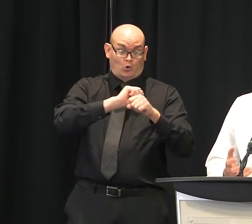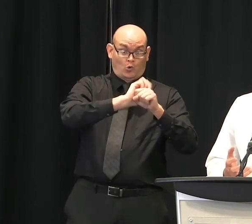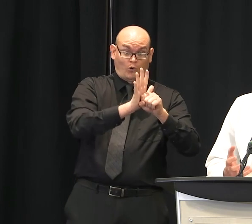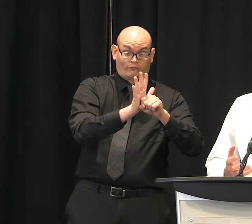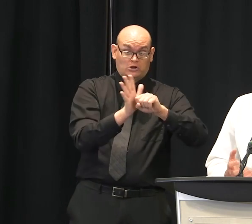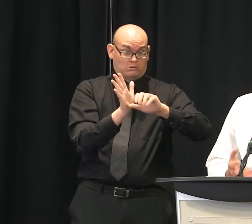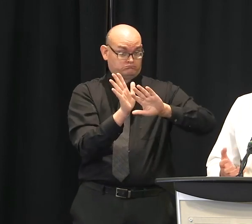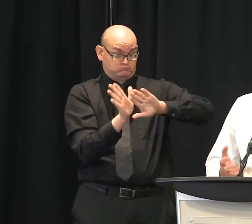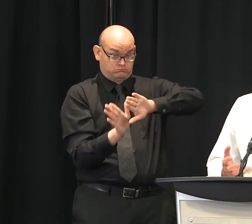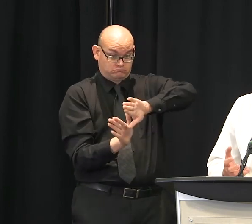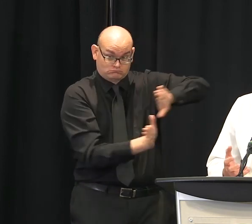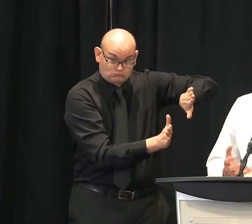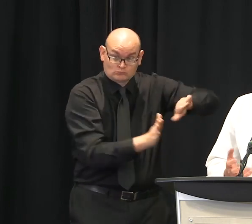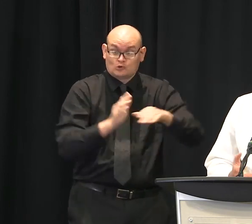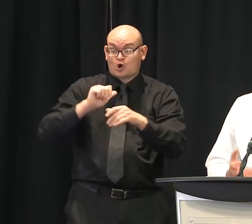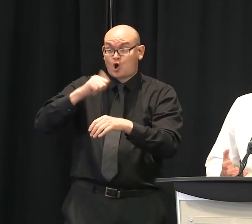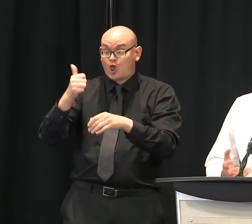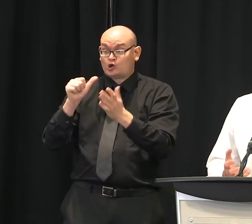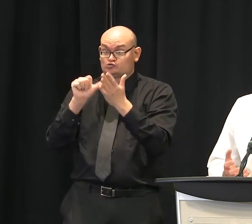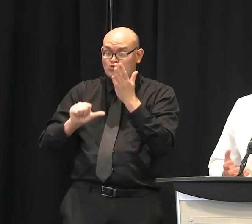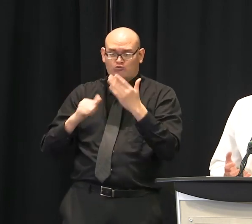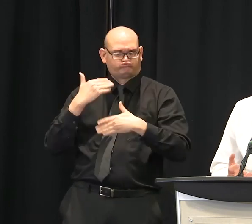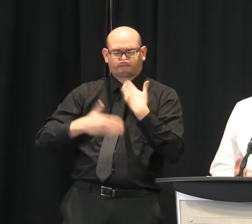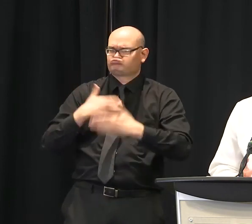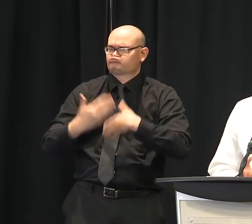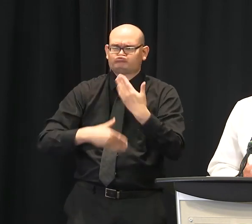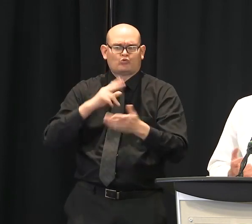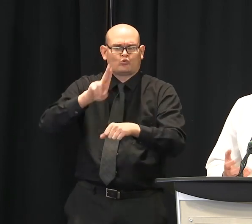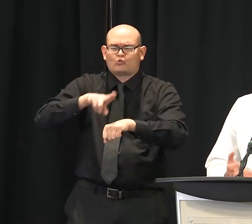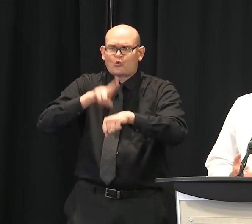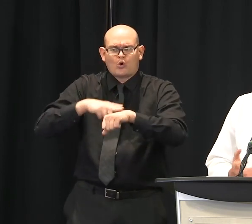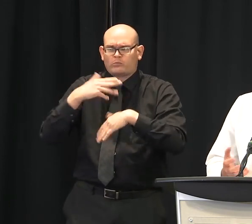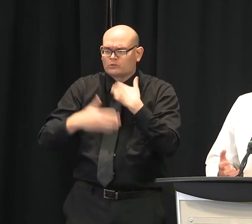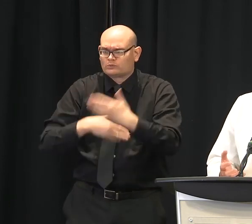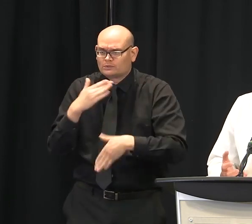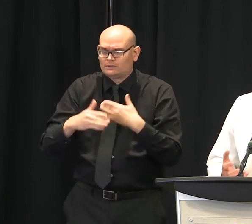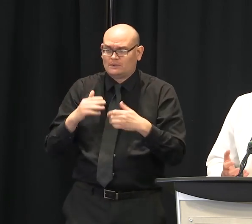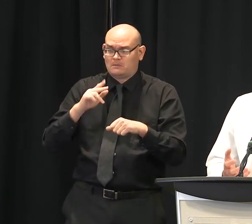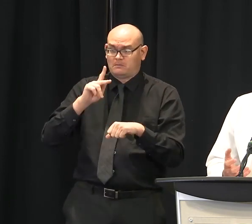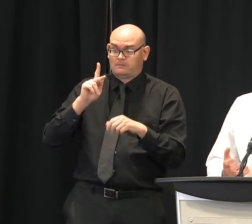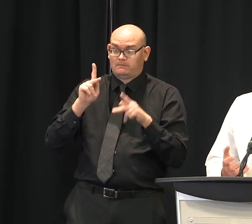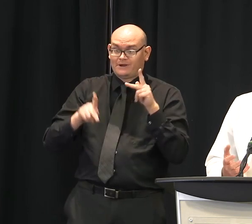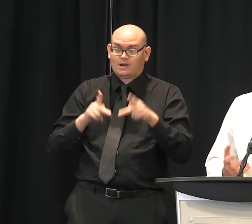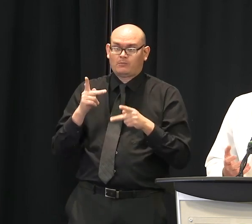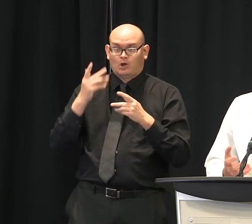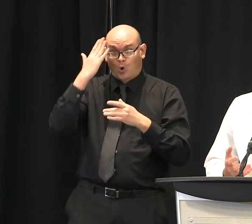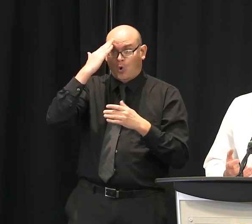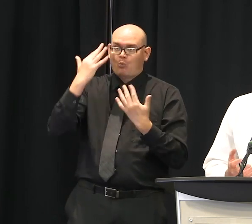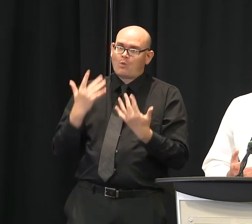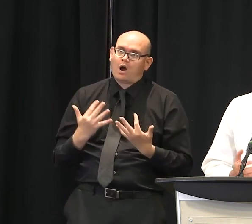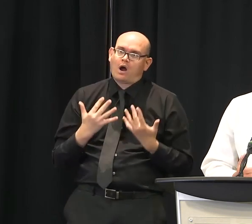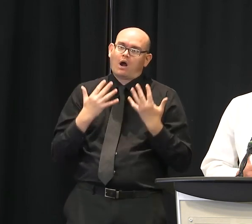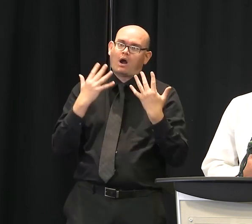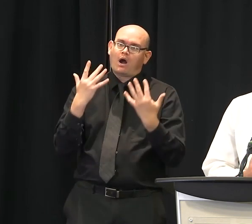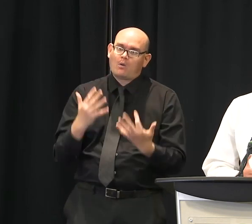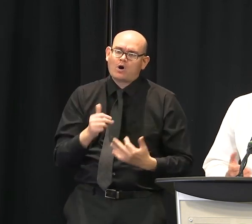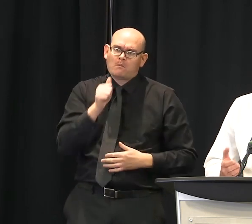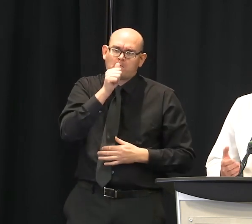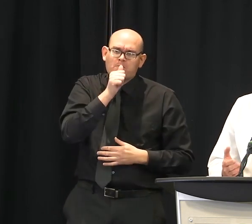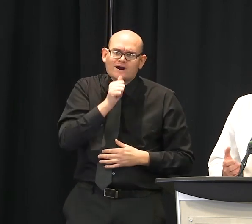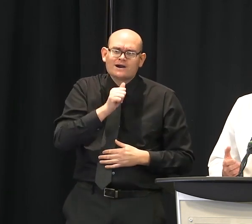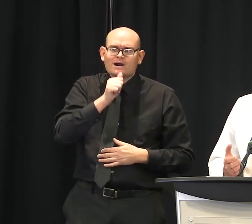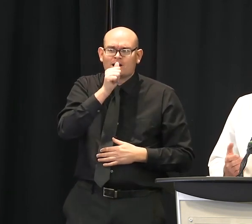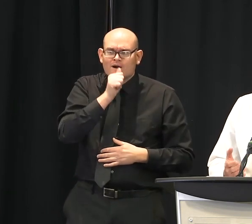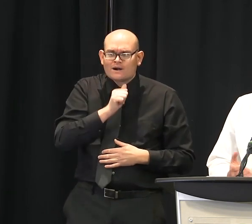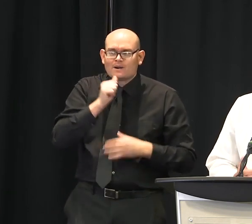of people that had to wait several weeks to get critical procedures and surgeries done. We're starting to move